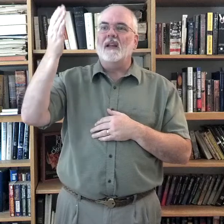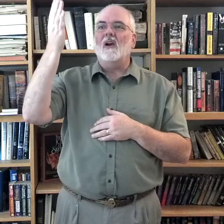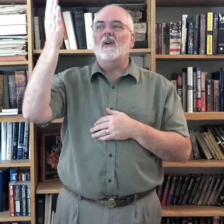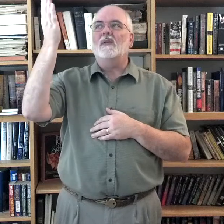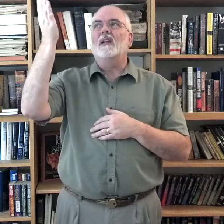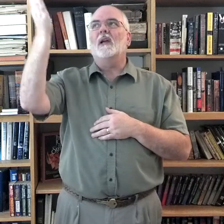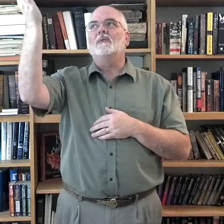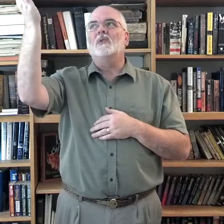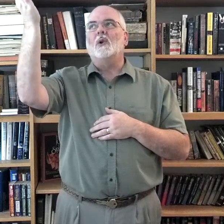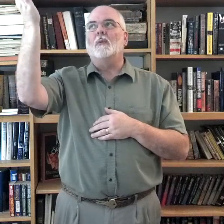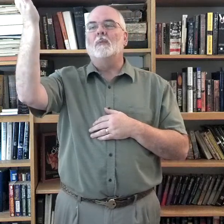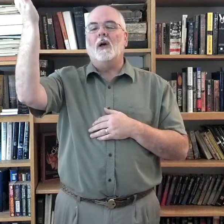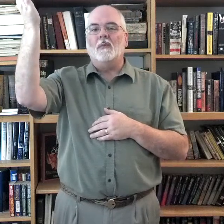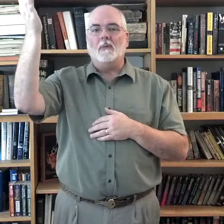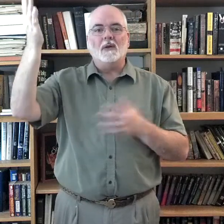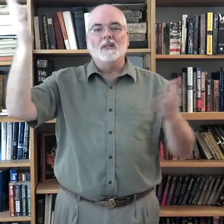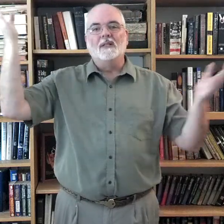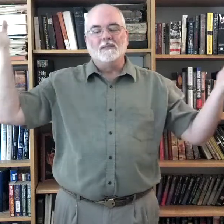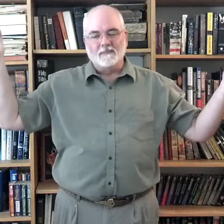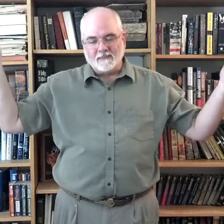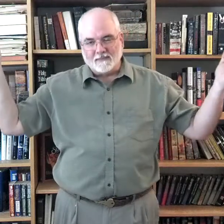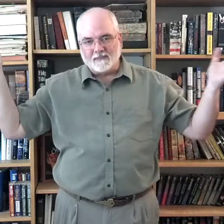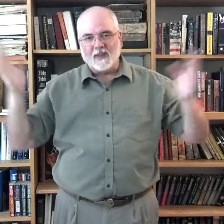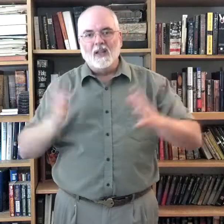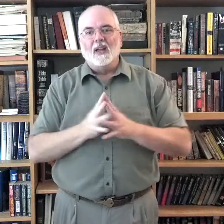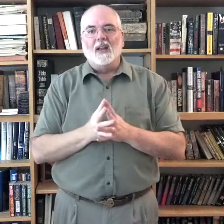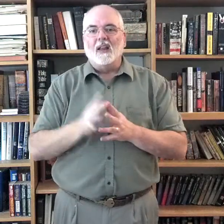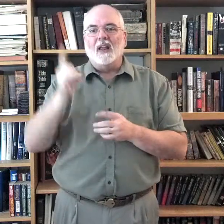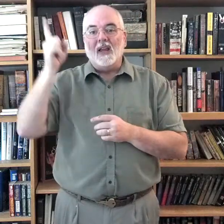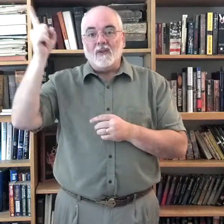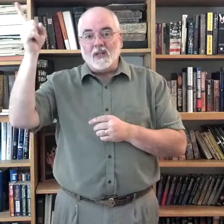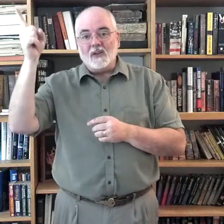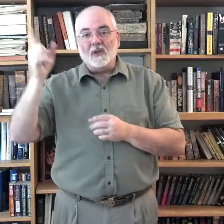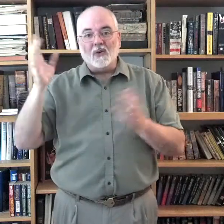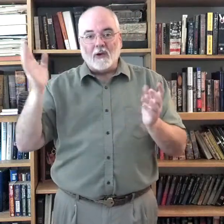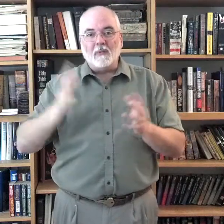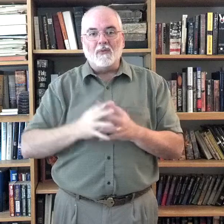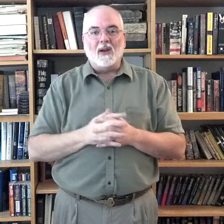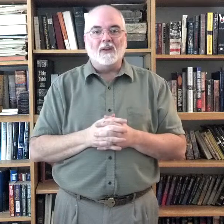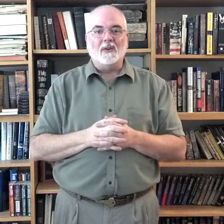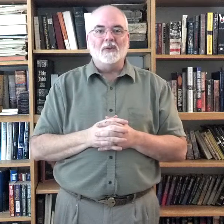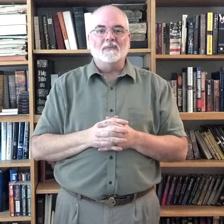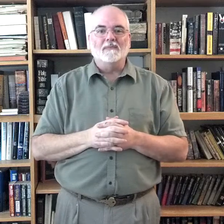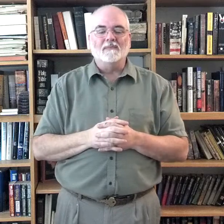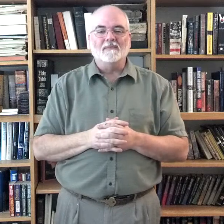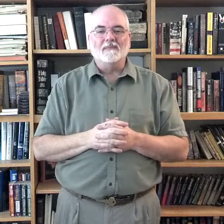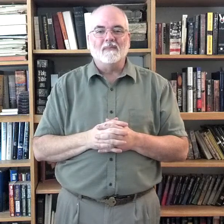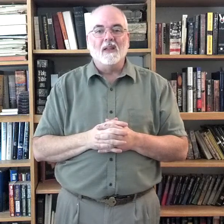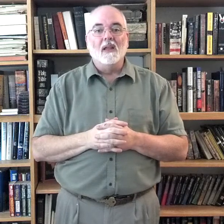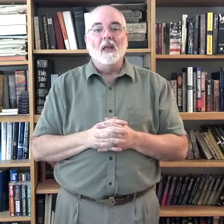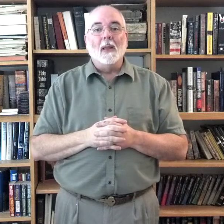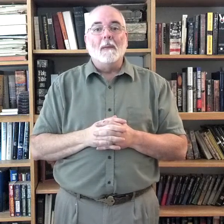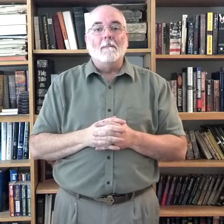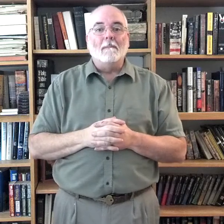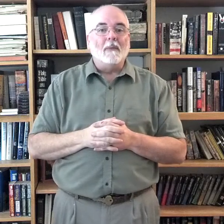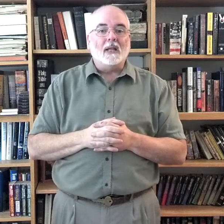they often times do it open palm up. If you did you, that would be fine too. Next